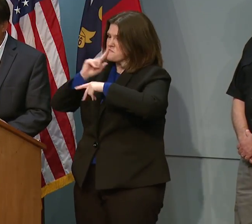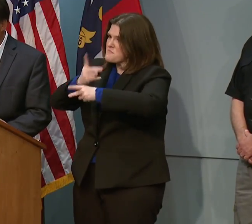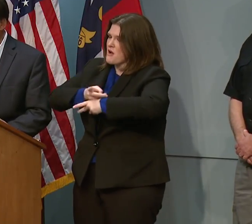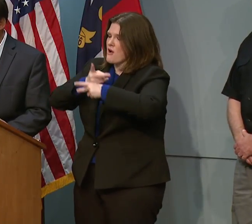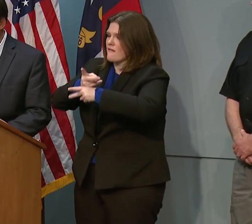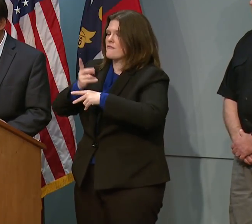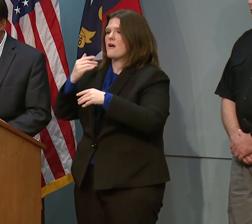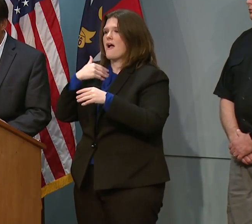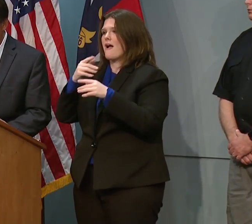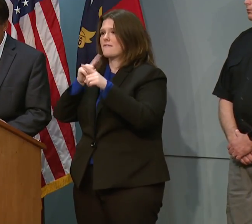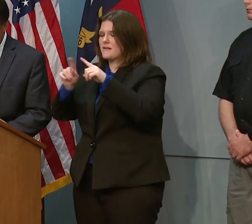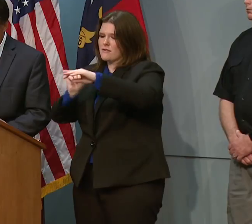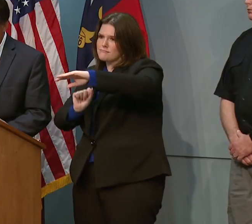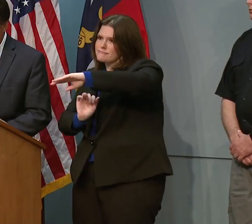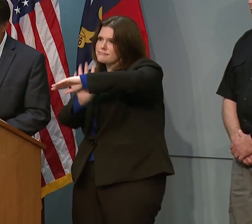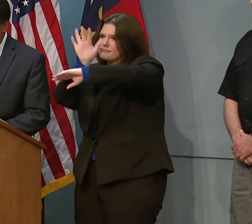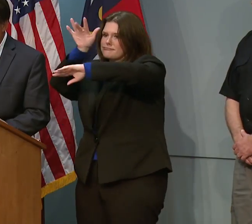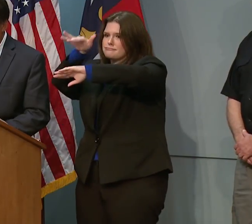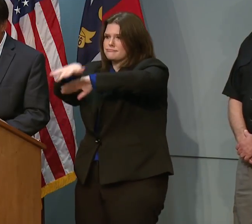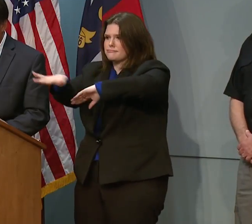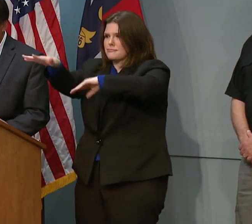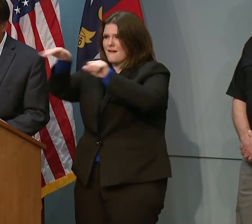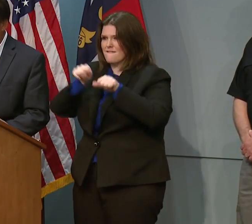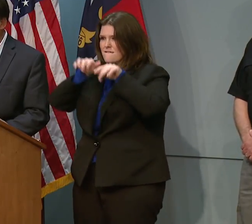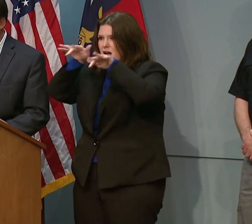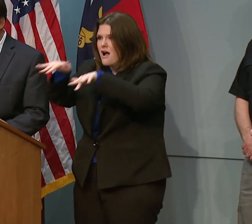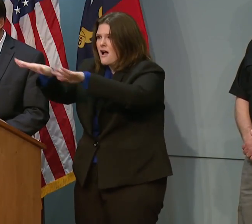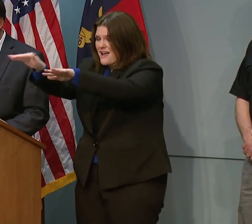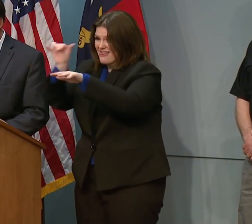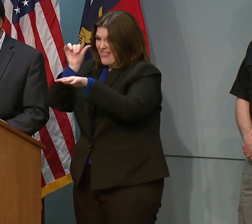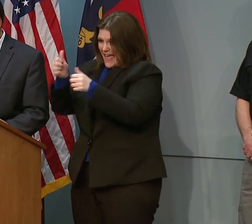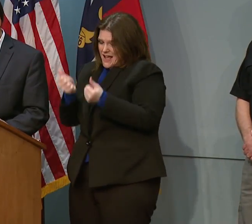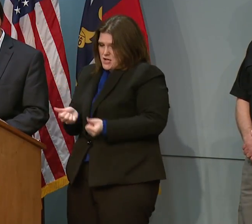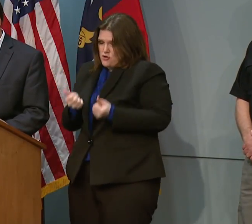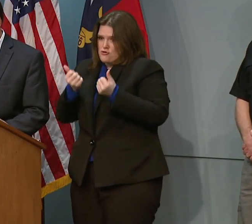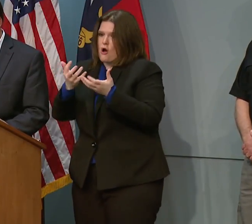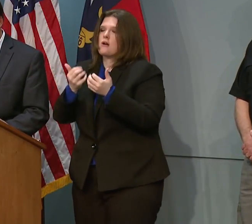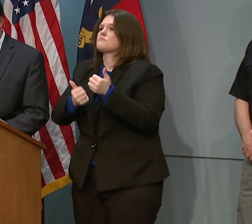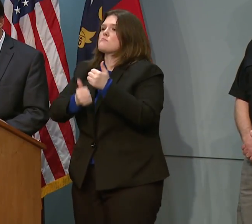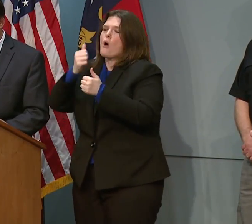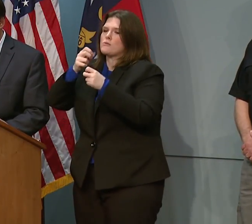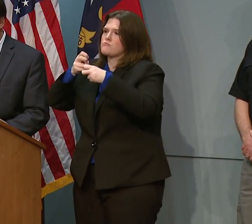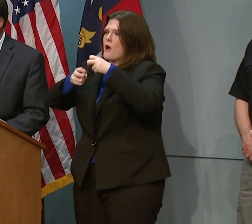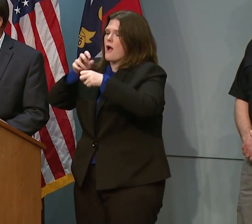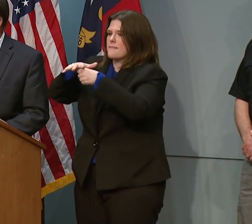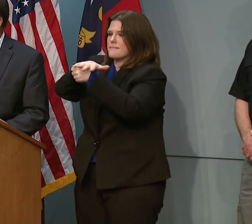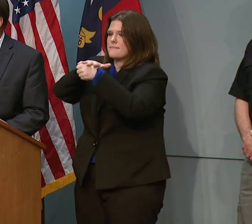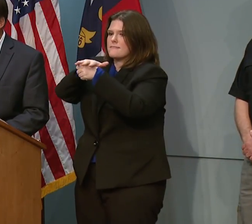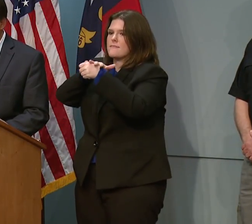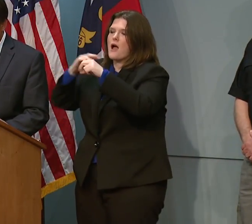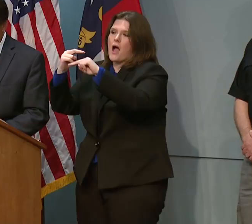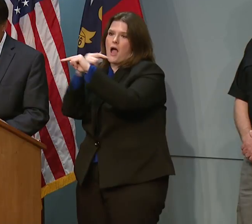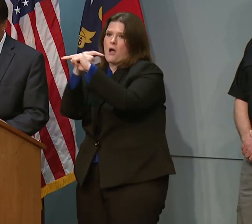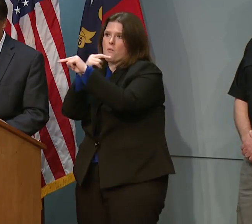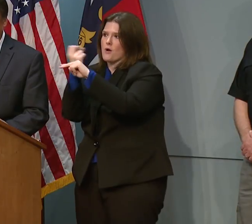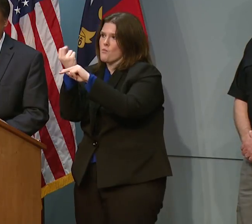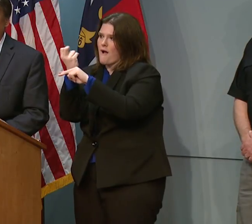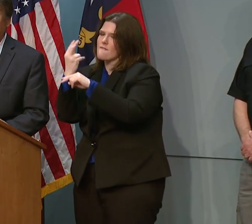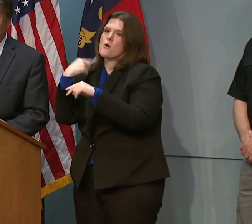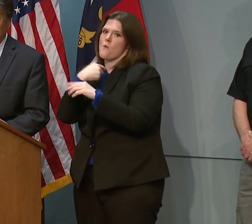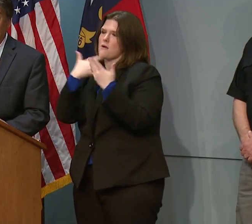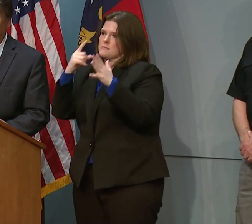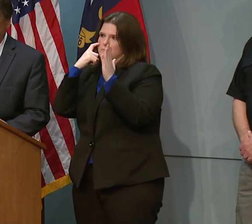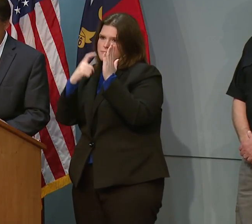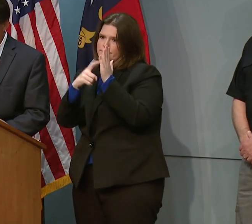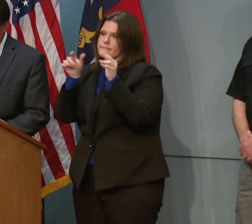dune breaches, overwash, and sound side flooding could cause mostly isolated issues on portions of Highway 12, which we've